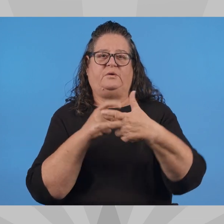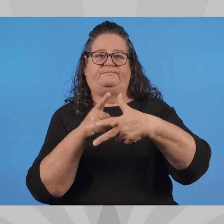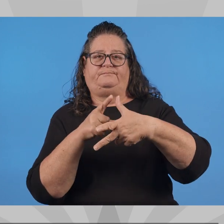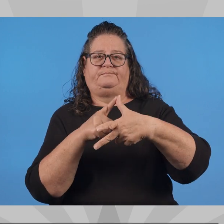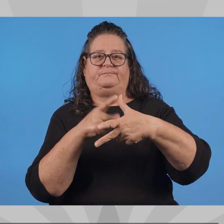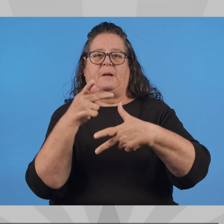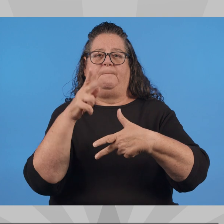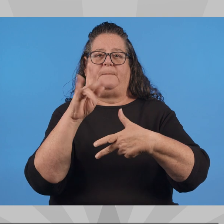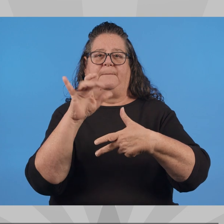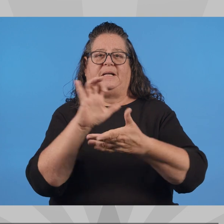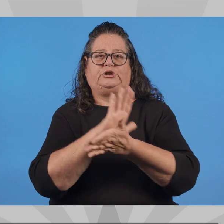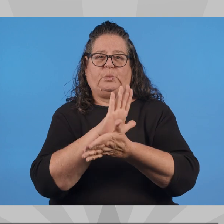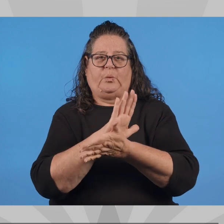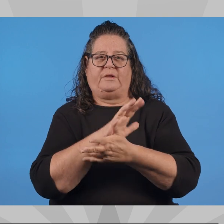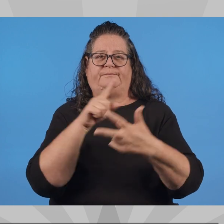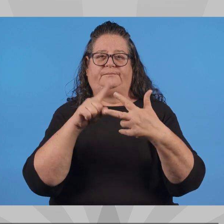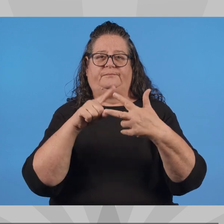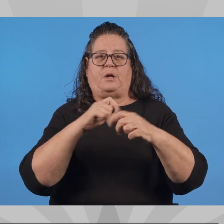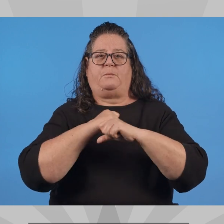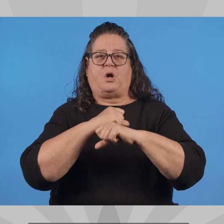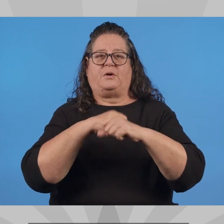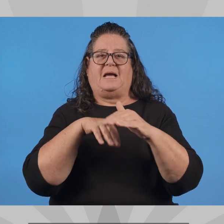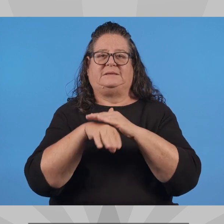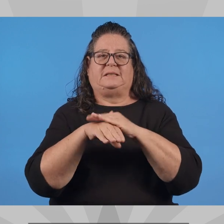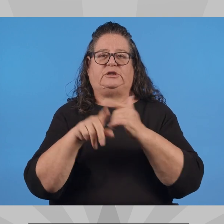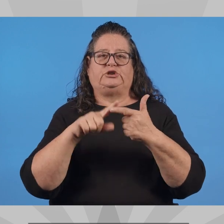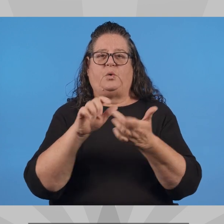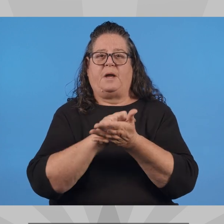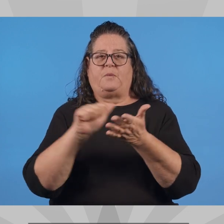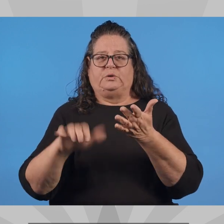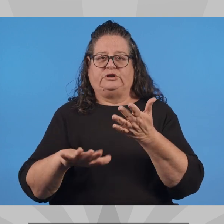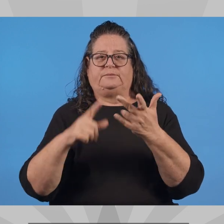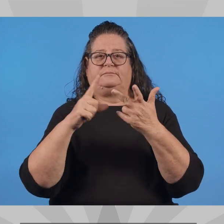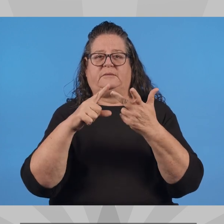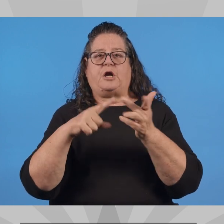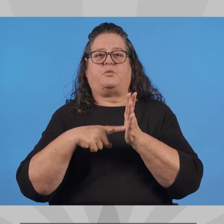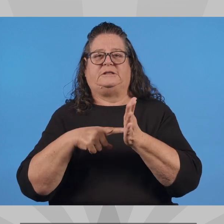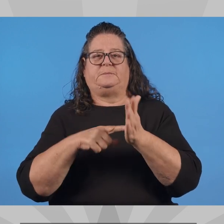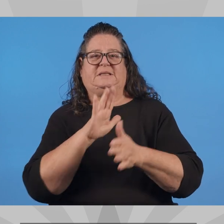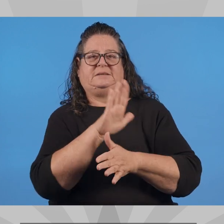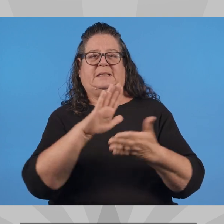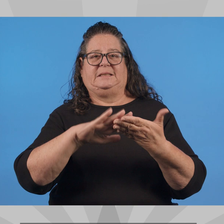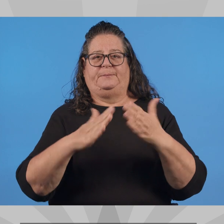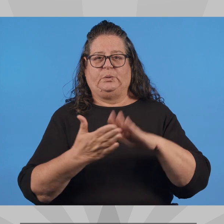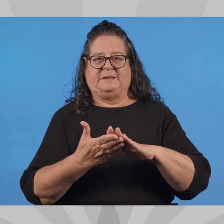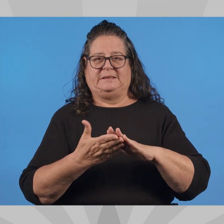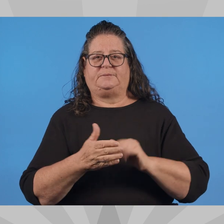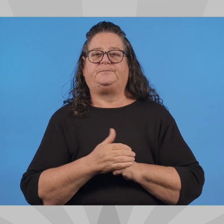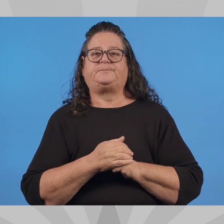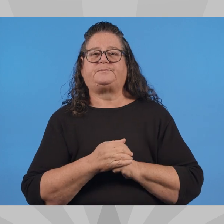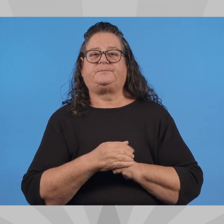He believes in supporting public schools, protecting access to abortion, and representing his community.